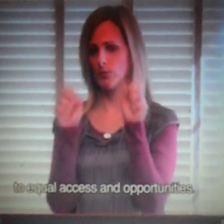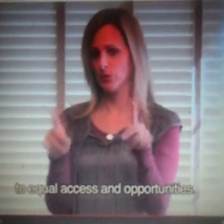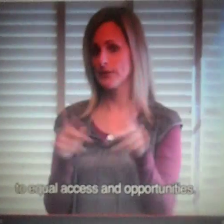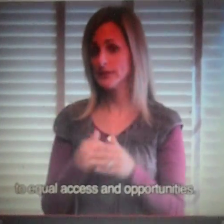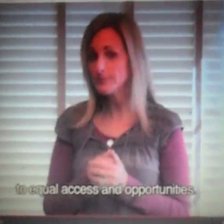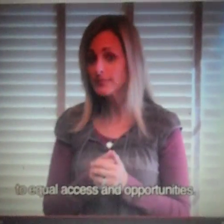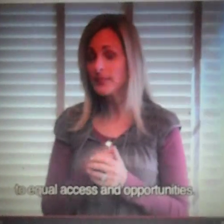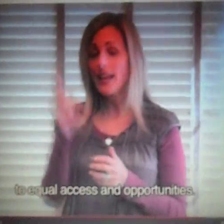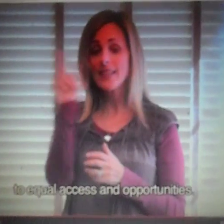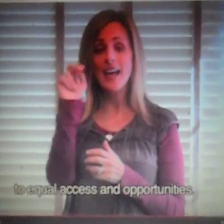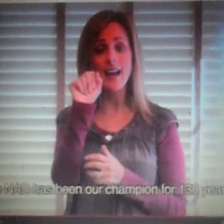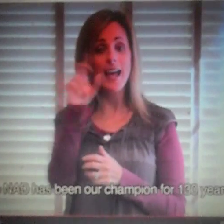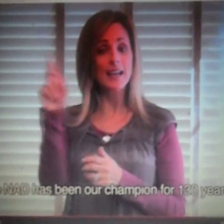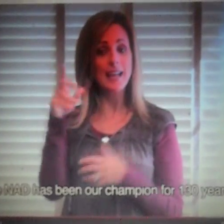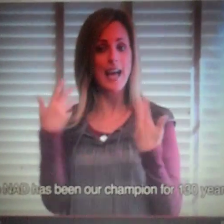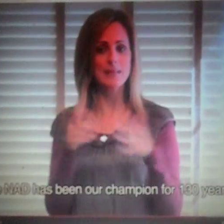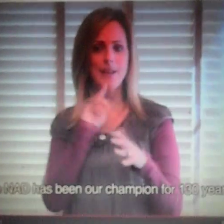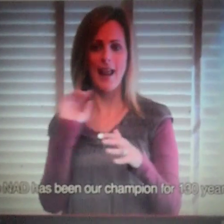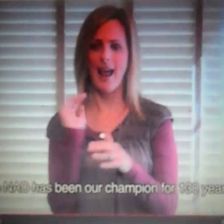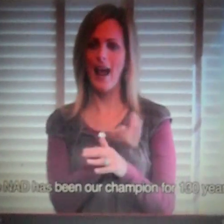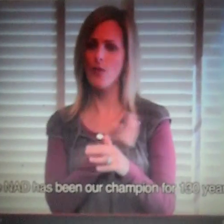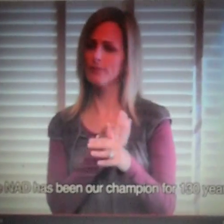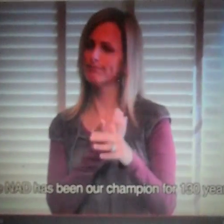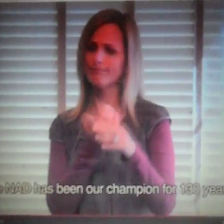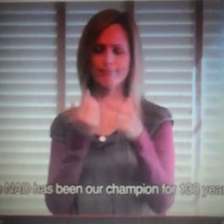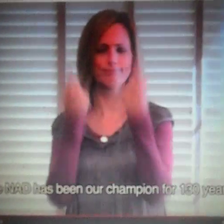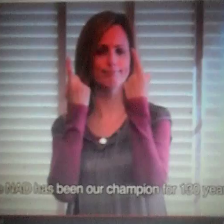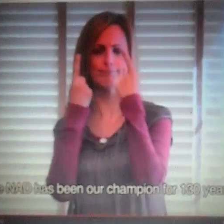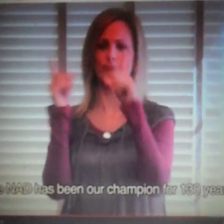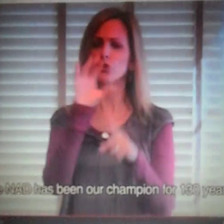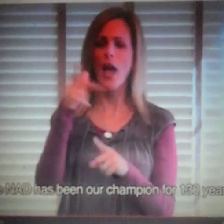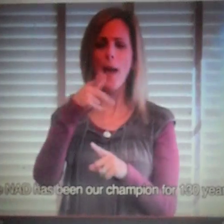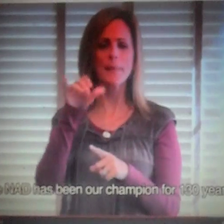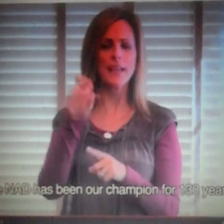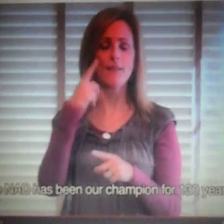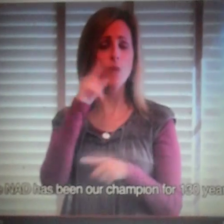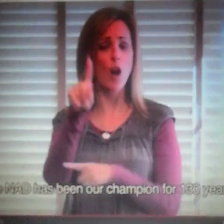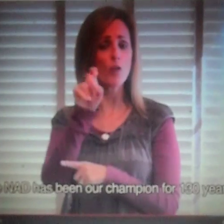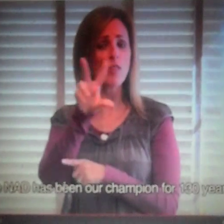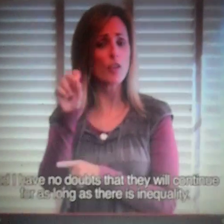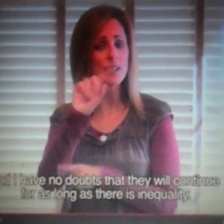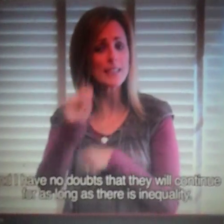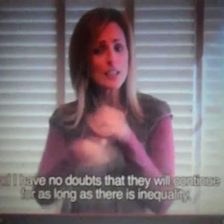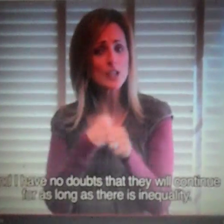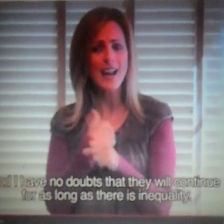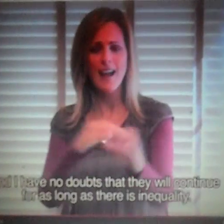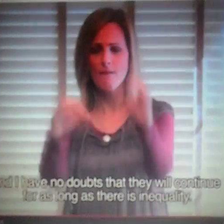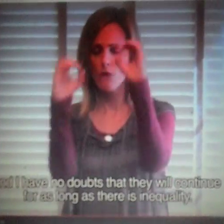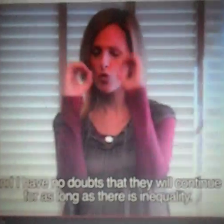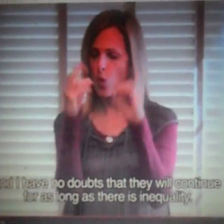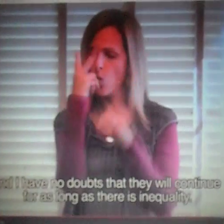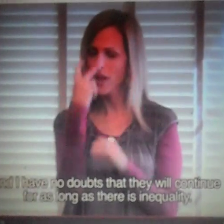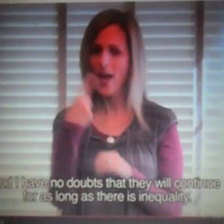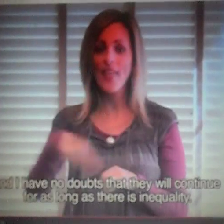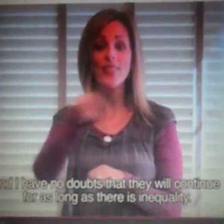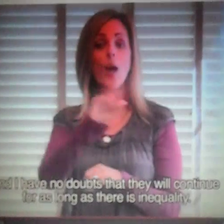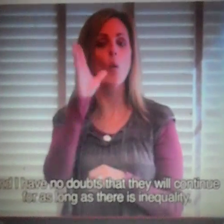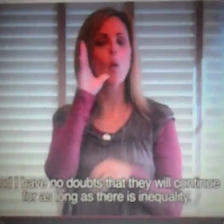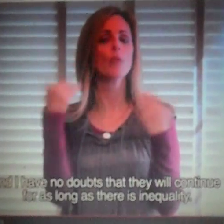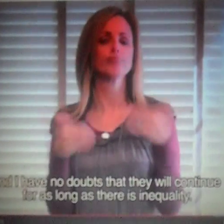and opportunities. The NAD has been our champion for 130 years and I have no doubts they will